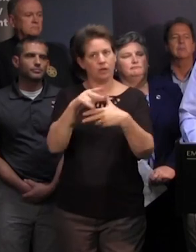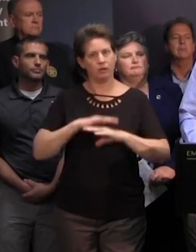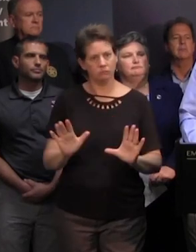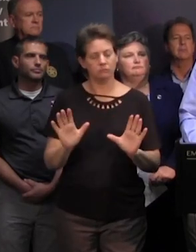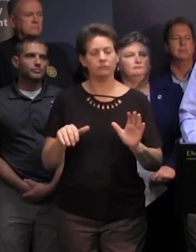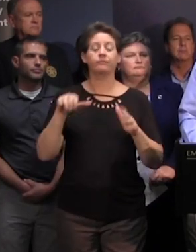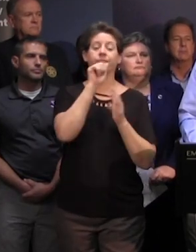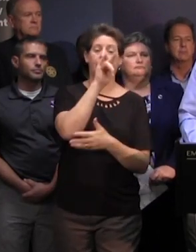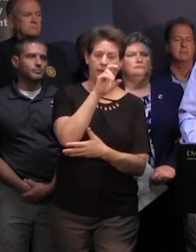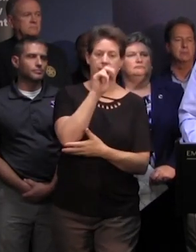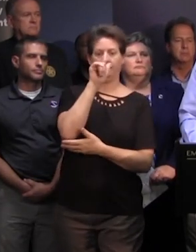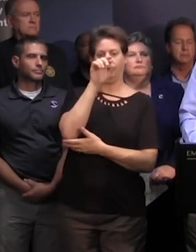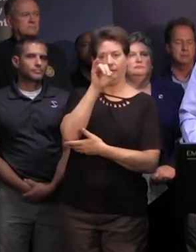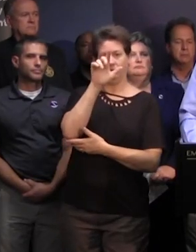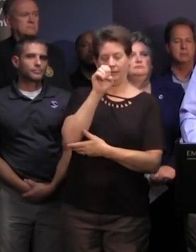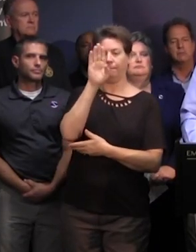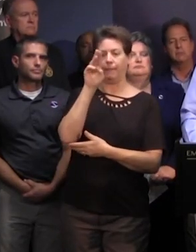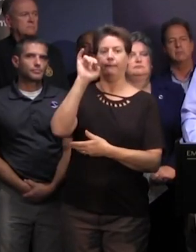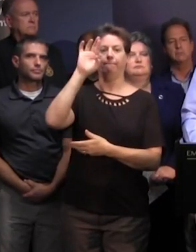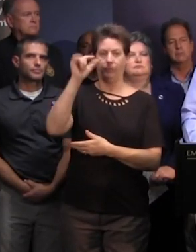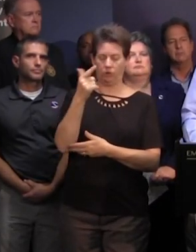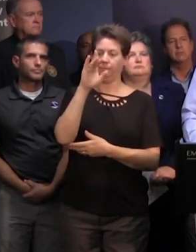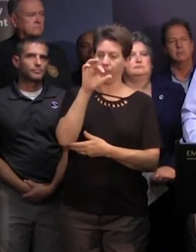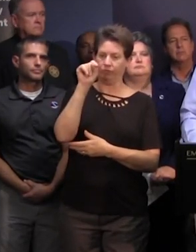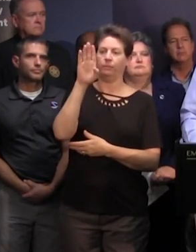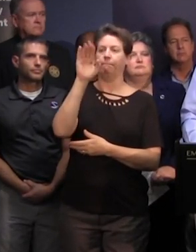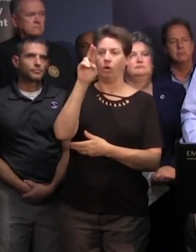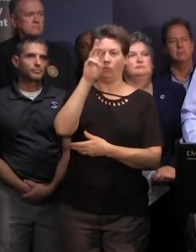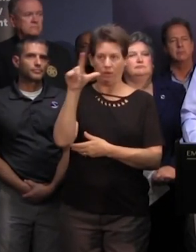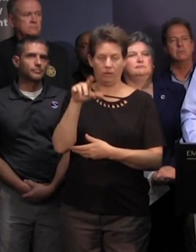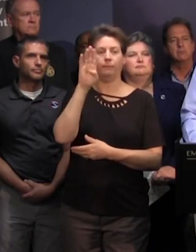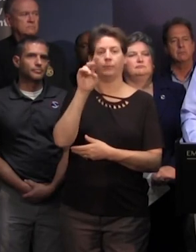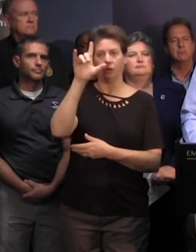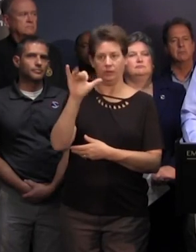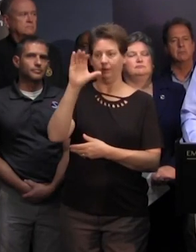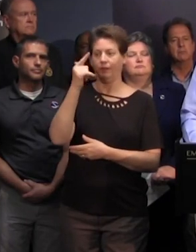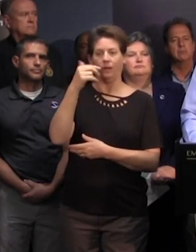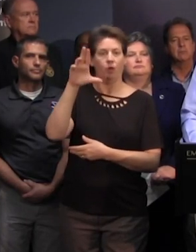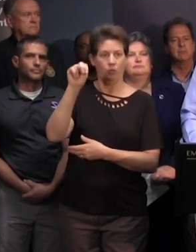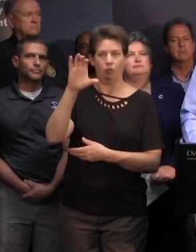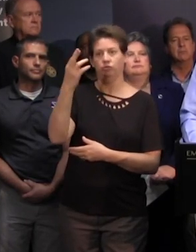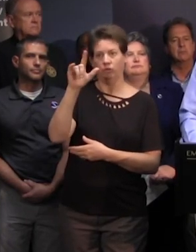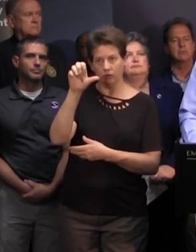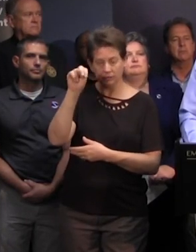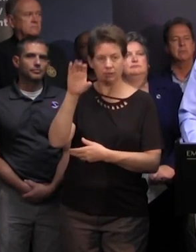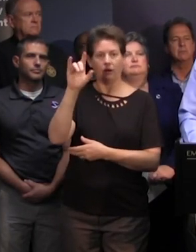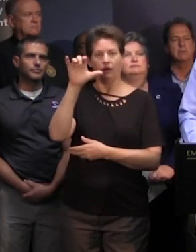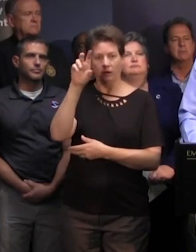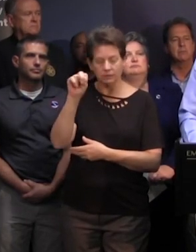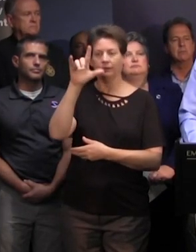aiken allendale bamberg bufort barnwell berkeley calhoun charleston collerton